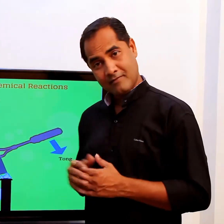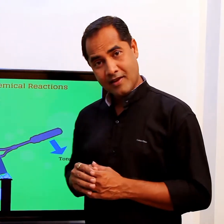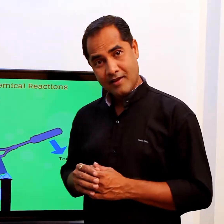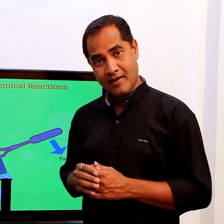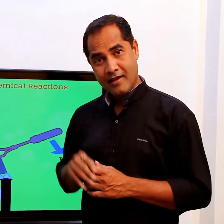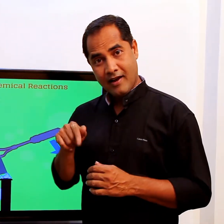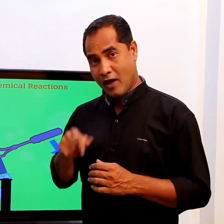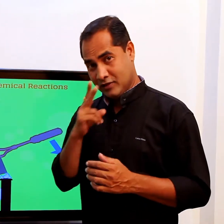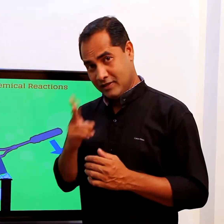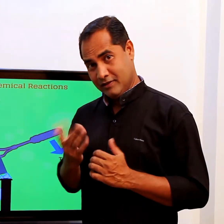That's activity one.